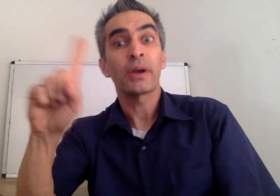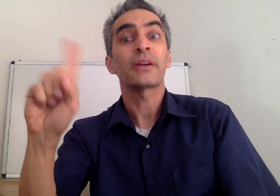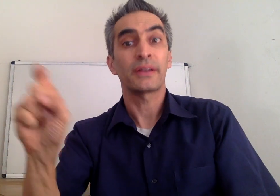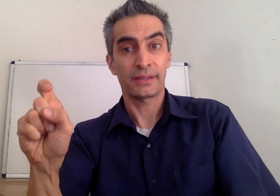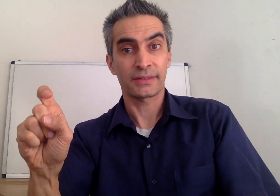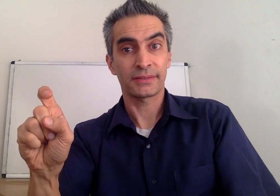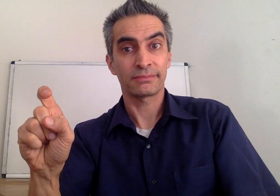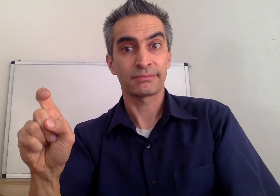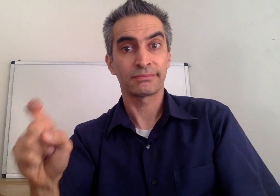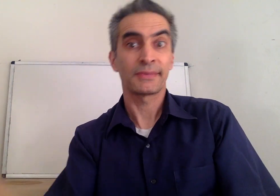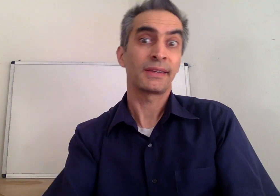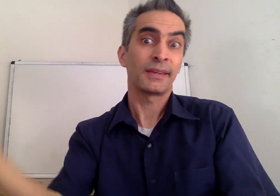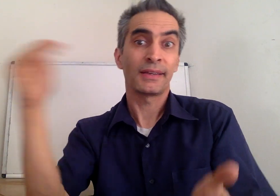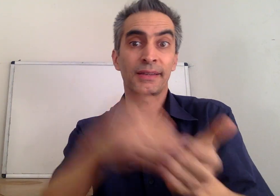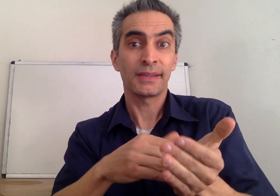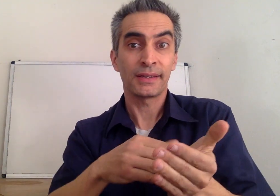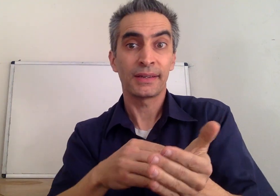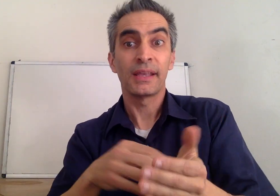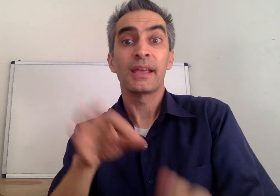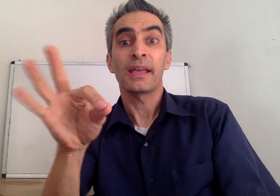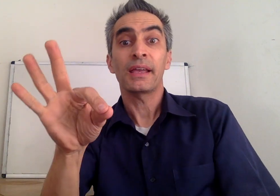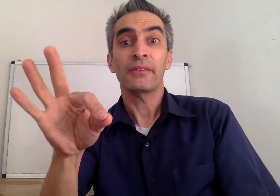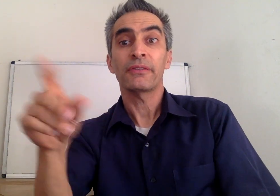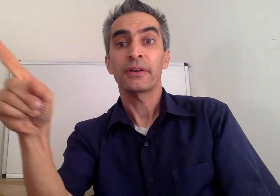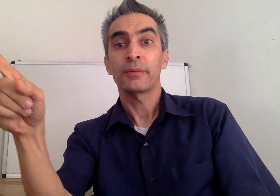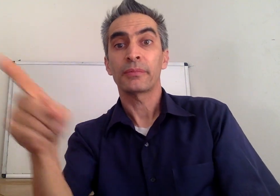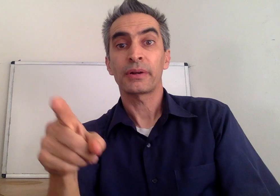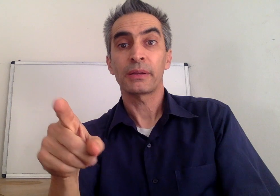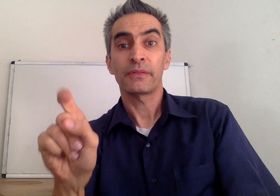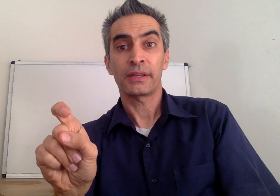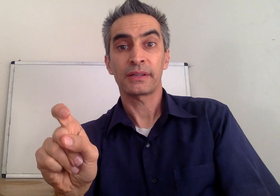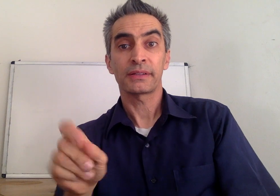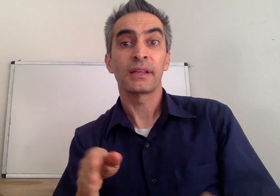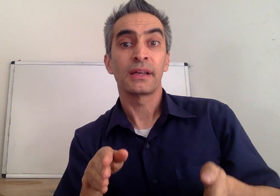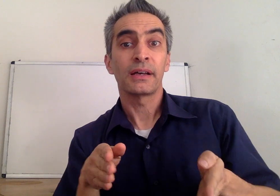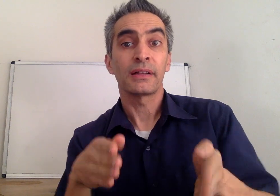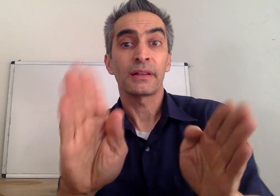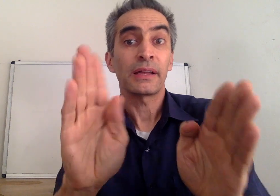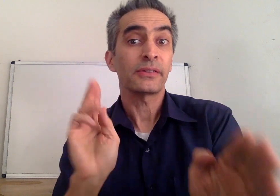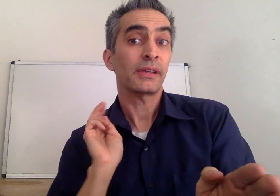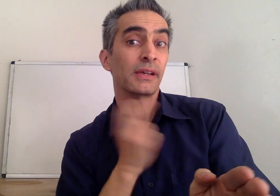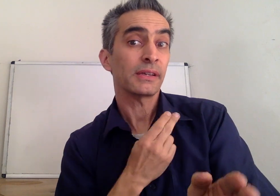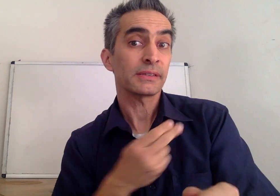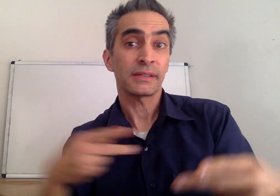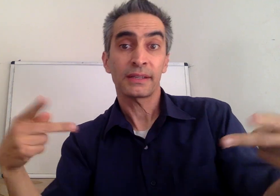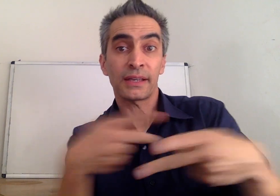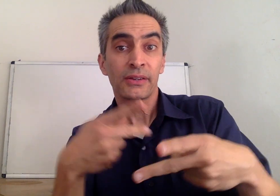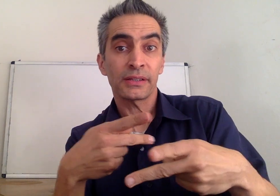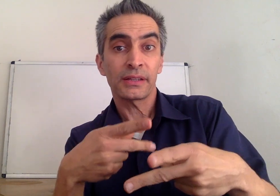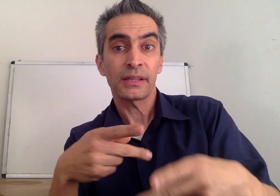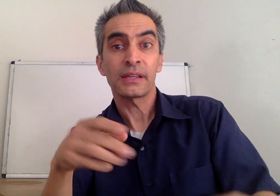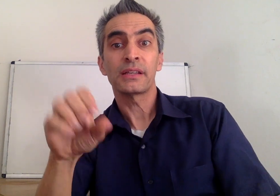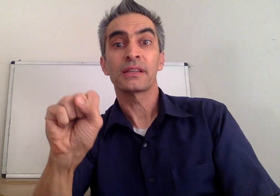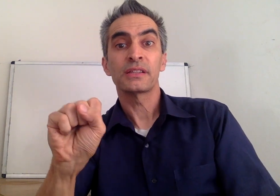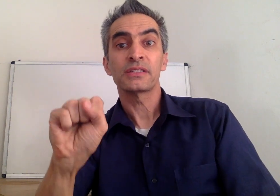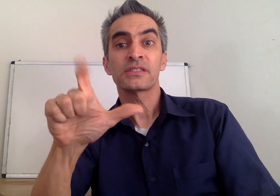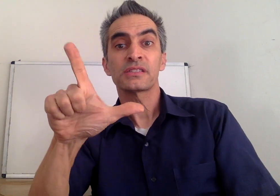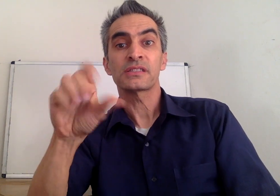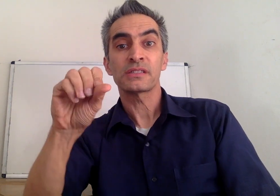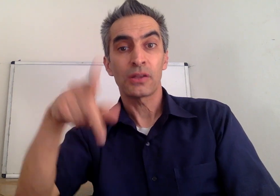point on the line. It doesn't matter where it is. Again, f prime of x allows us to calculate the slope